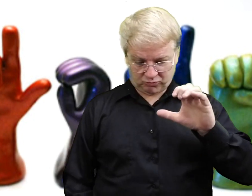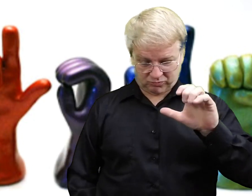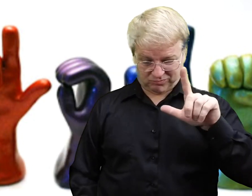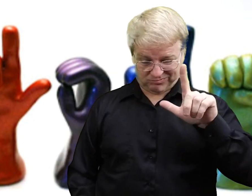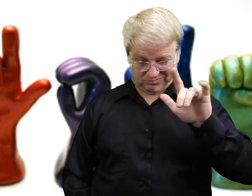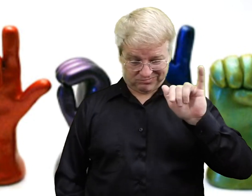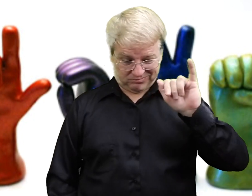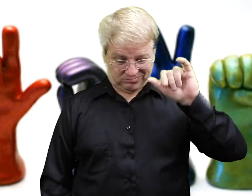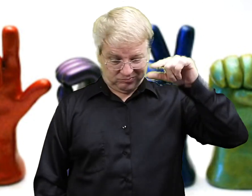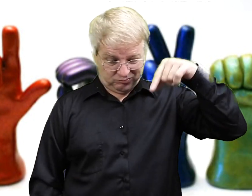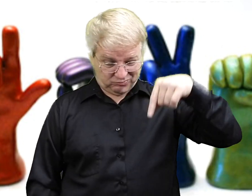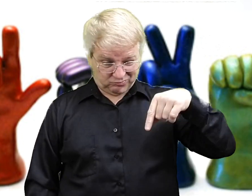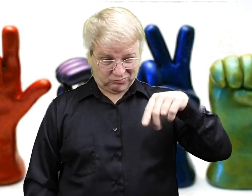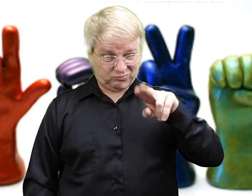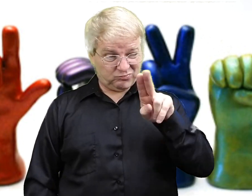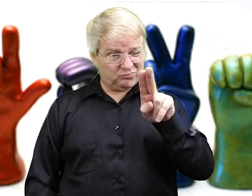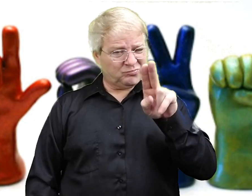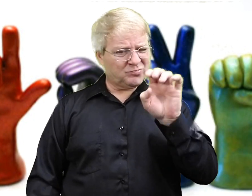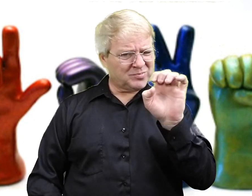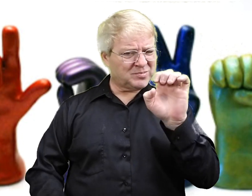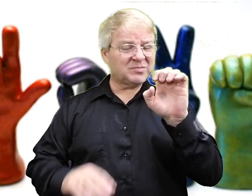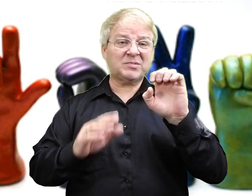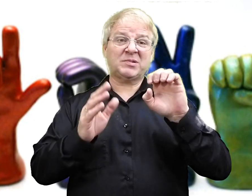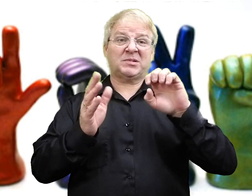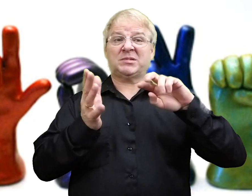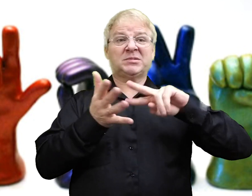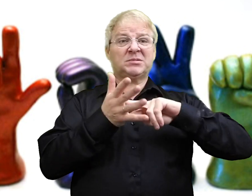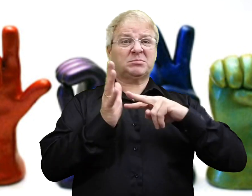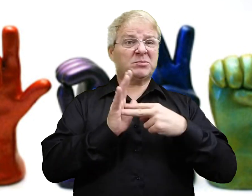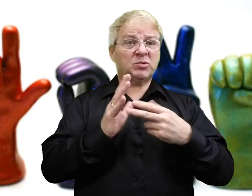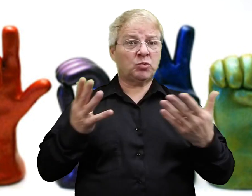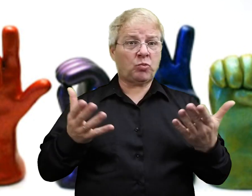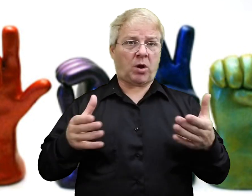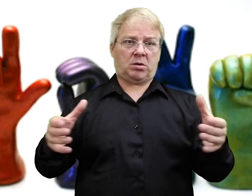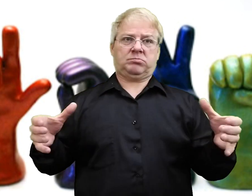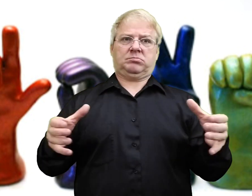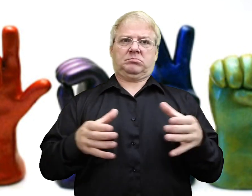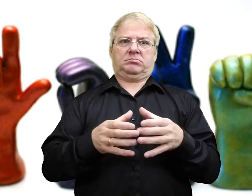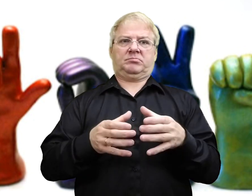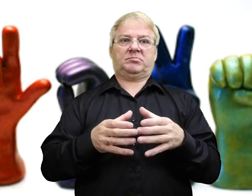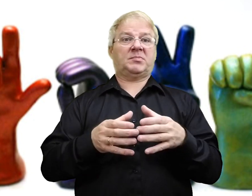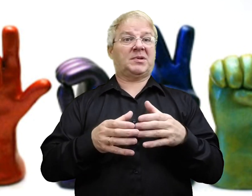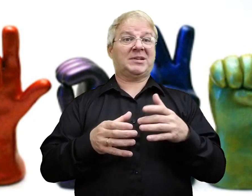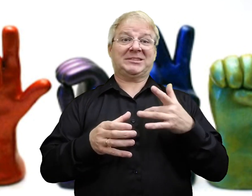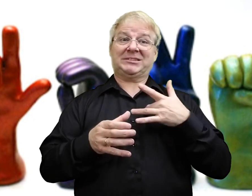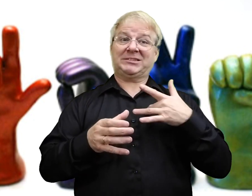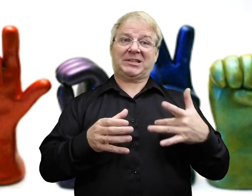might be part of what we call a clique. What does that mean? It means